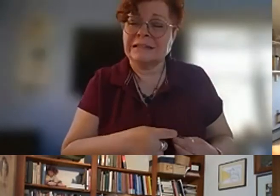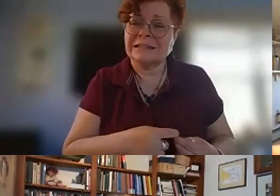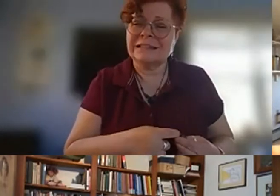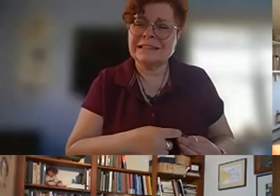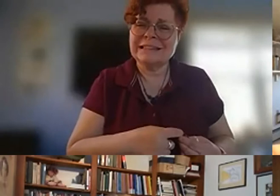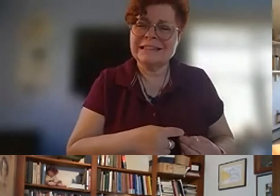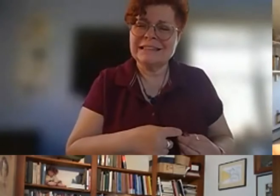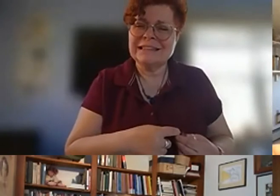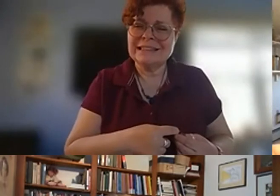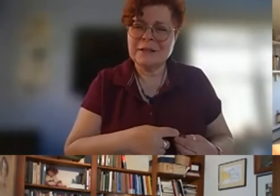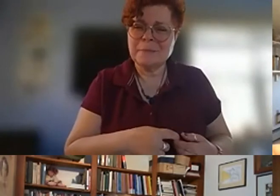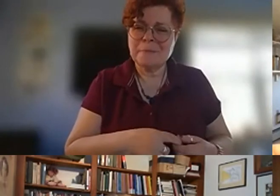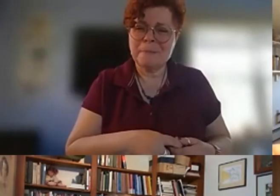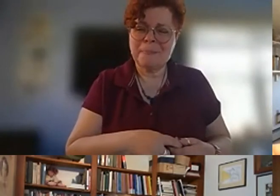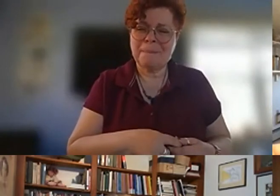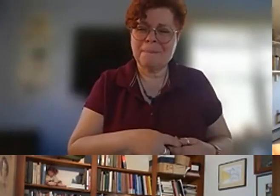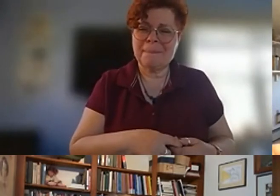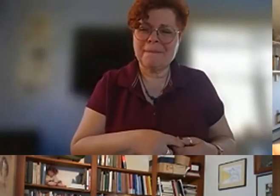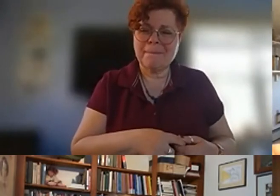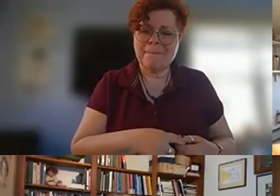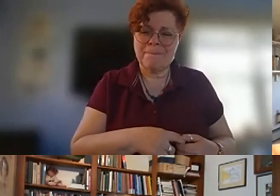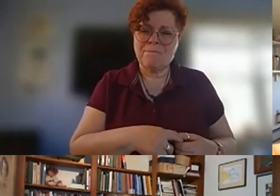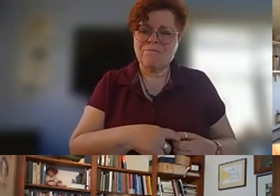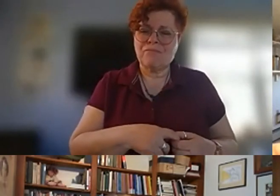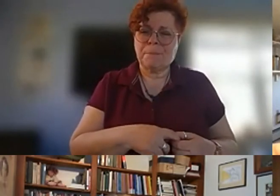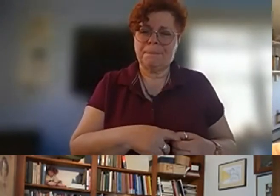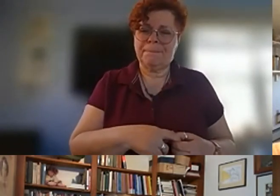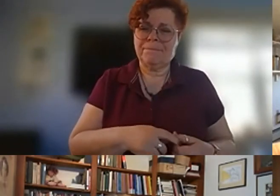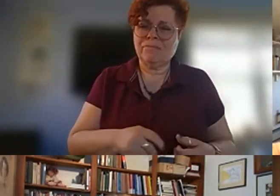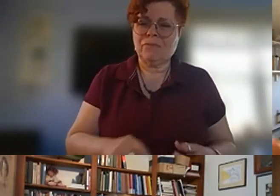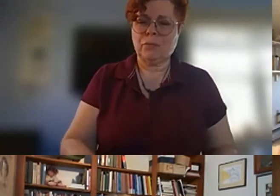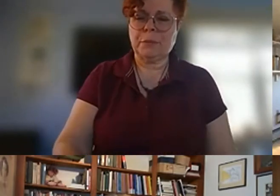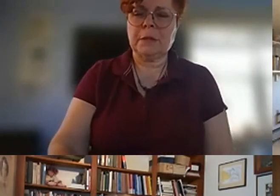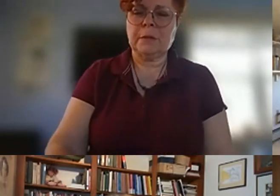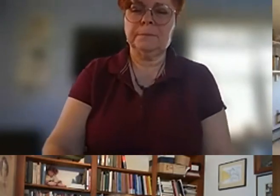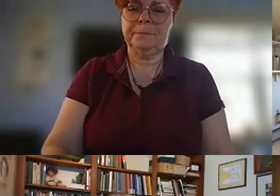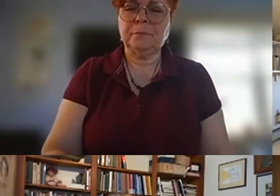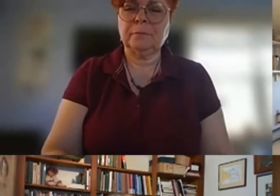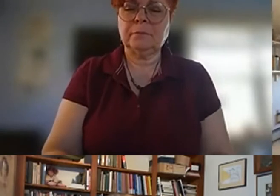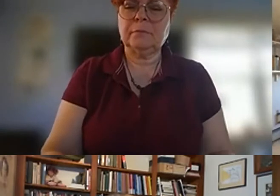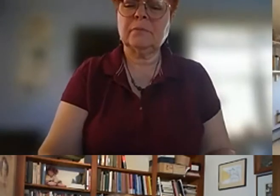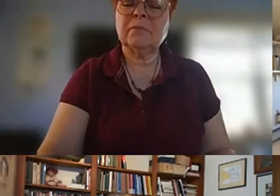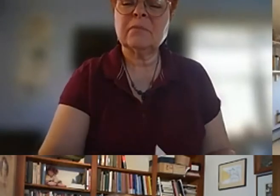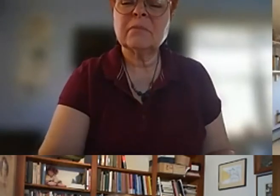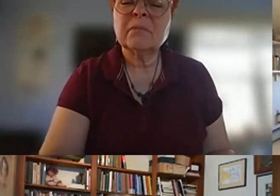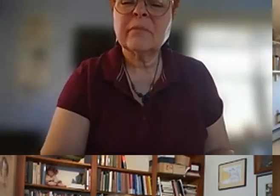i must not know where to on your computer you might be able to to jack up the uh